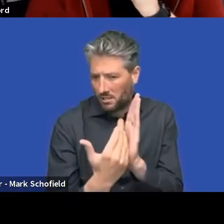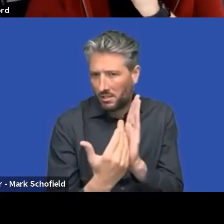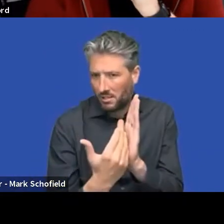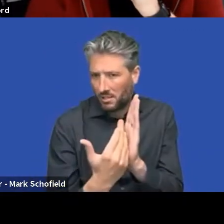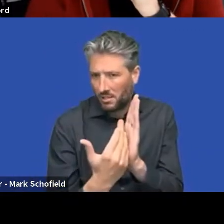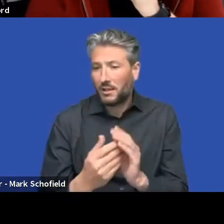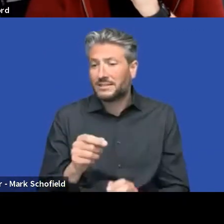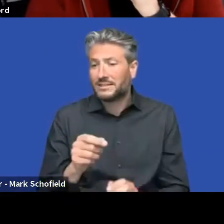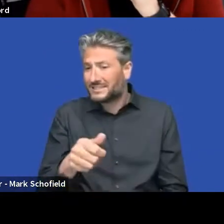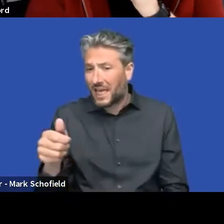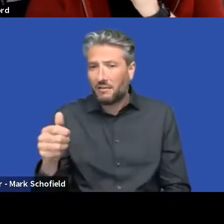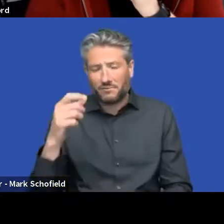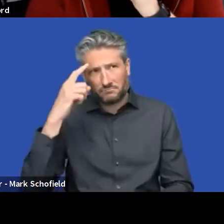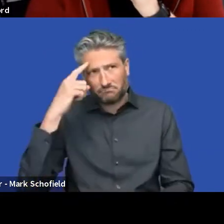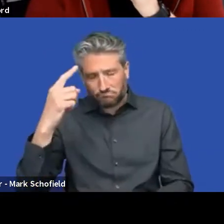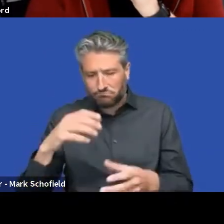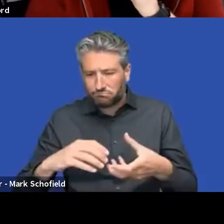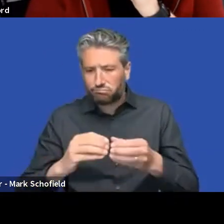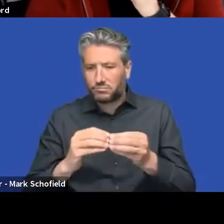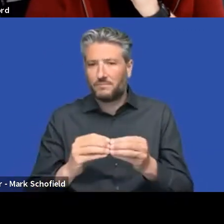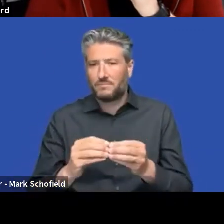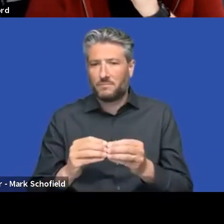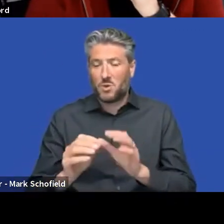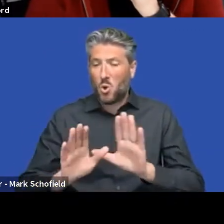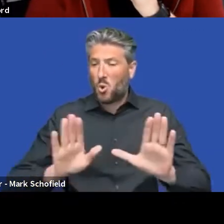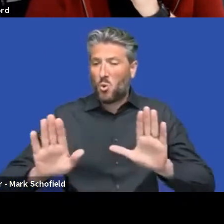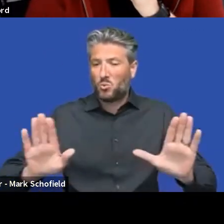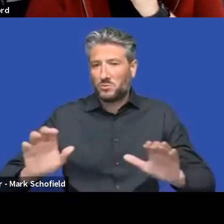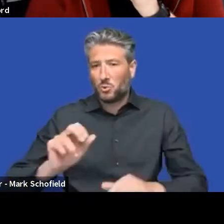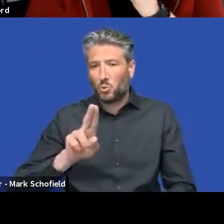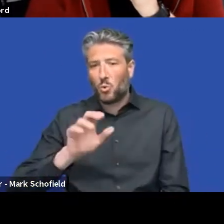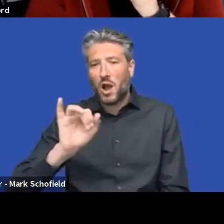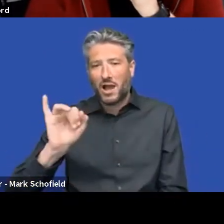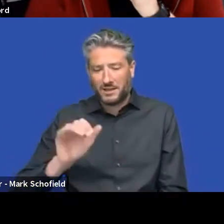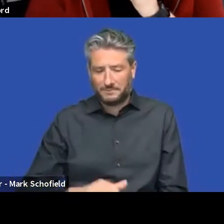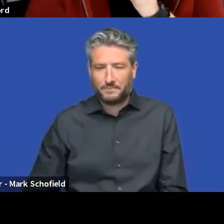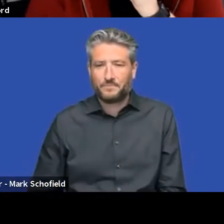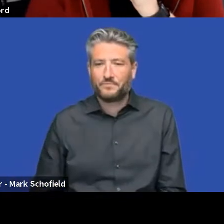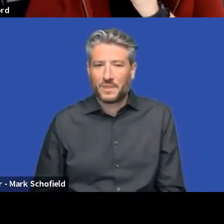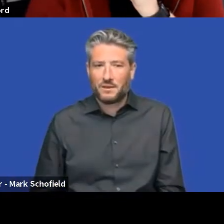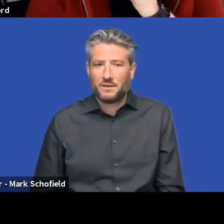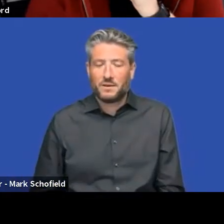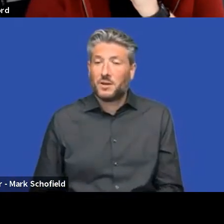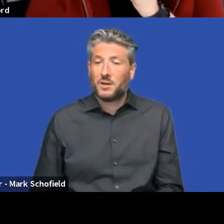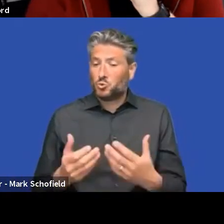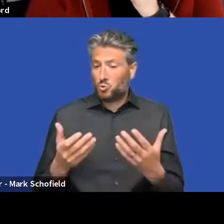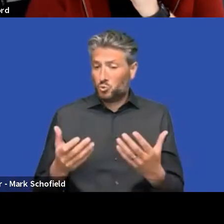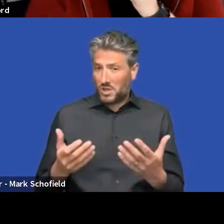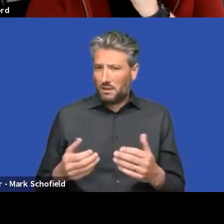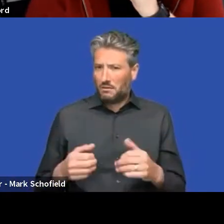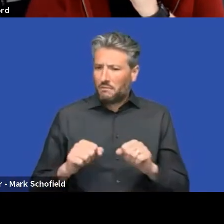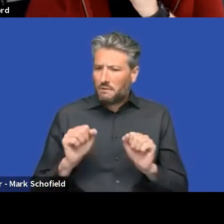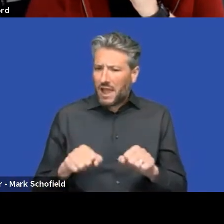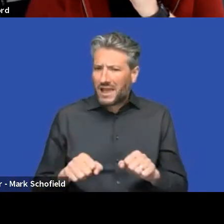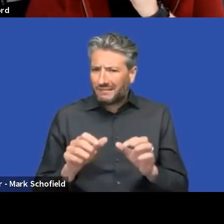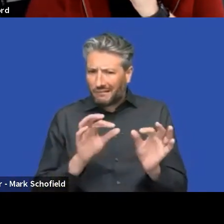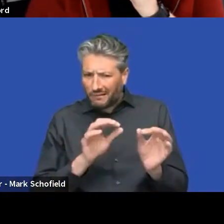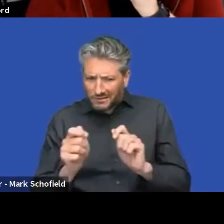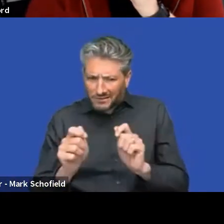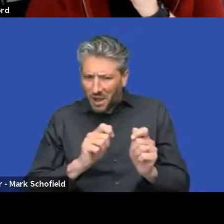So the need to build and customize parts as of today should be less necessary, hopefully not necessary